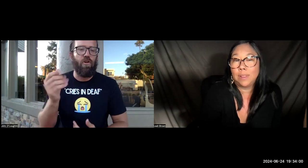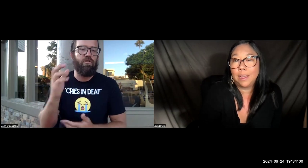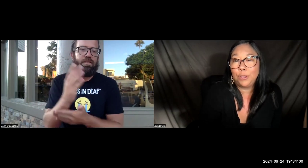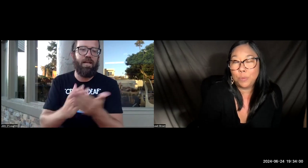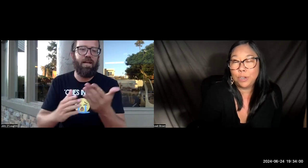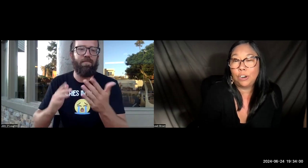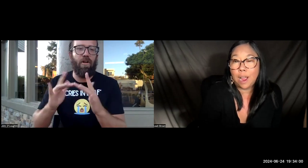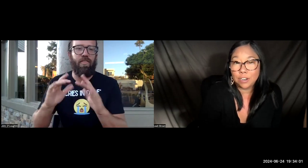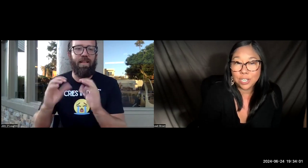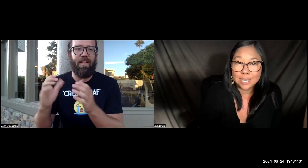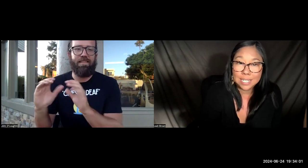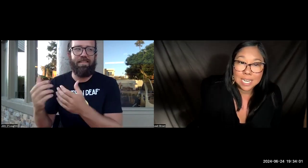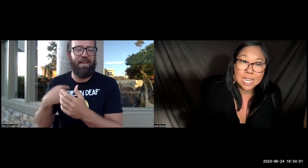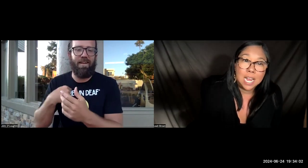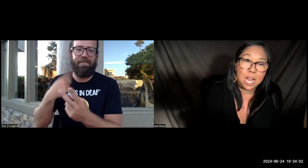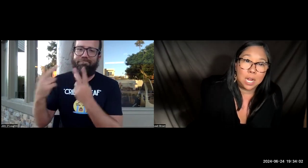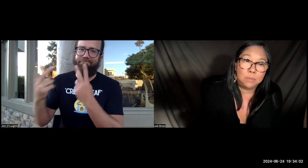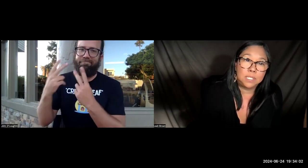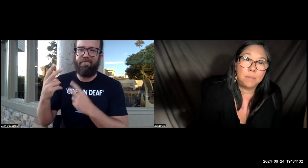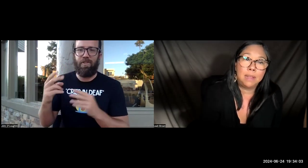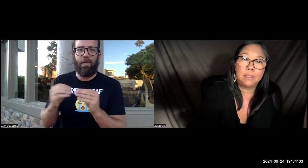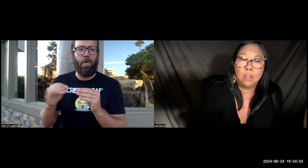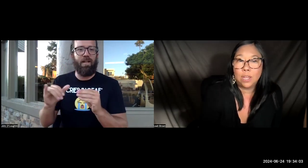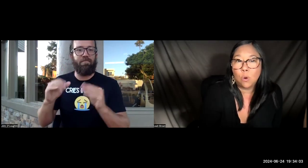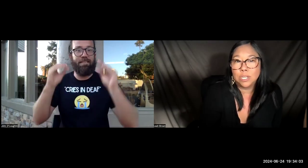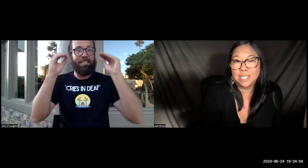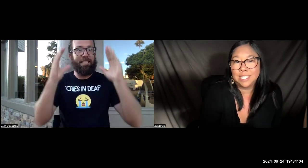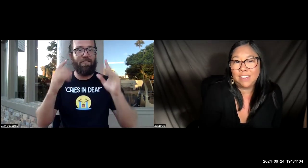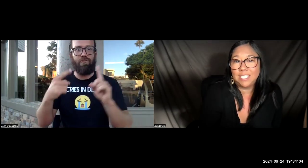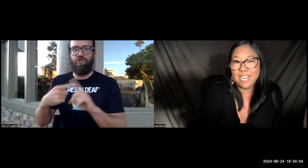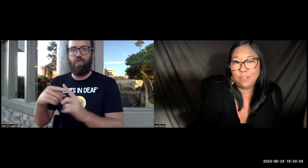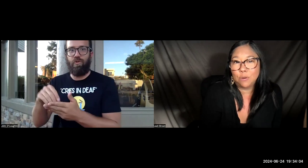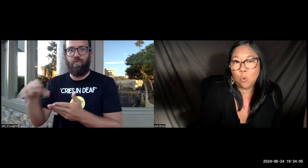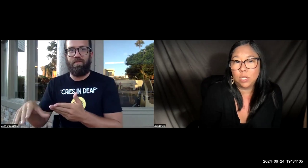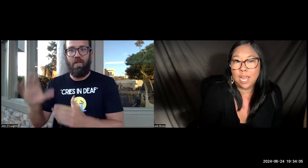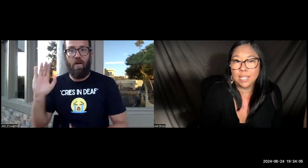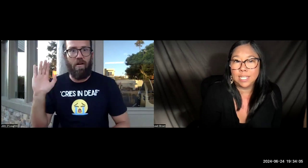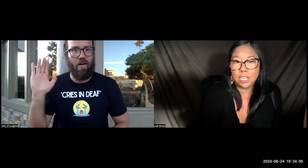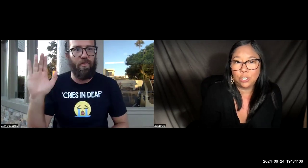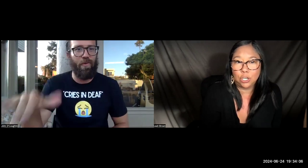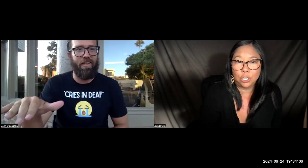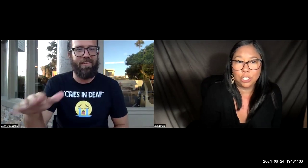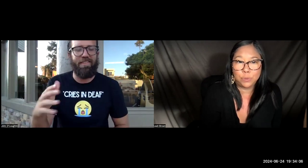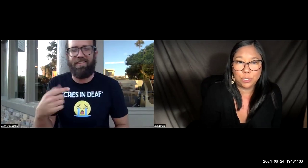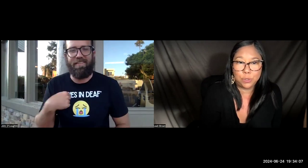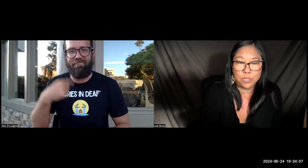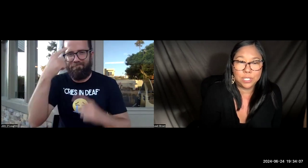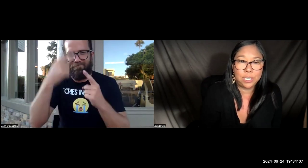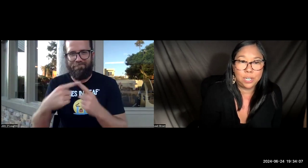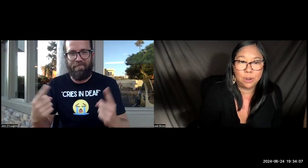like a human interaction. Some online courses I've seen, they're more like the teacher to student, you know,